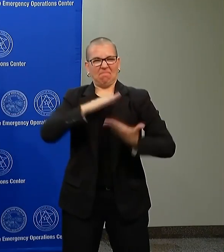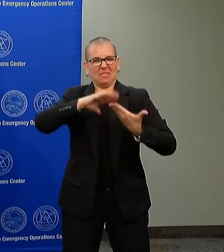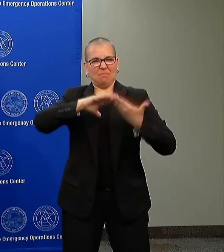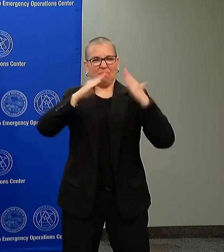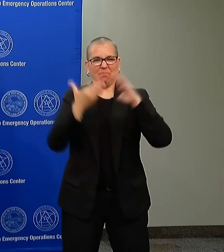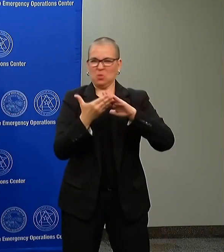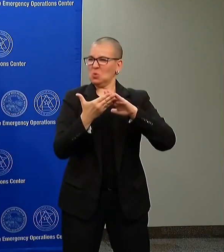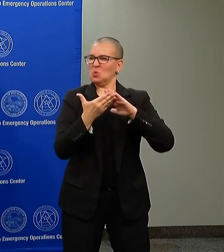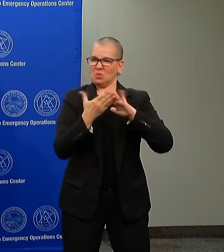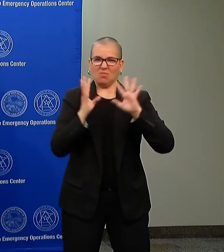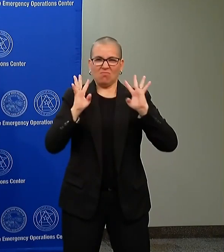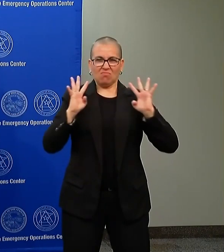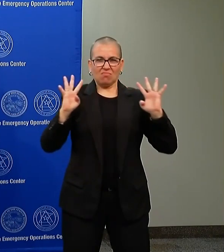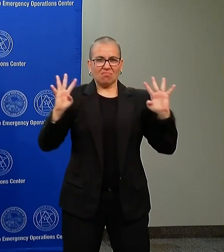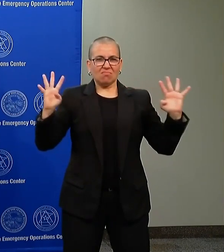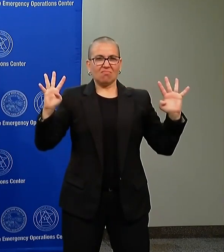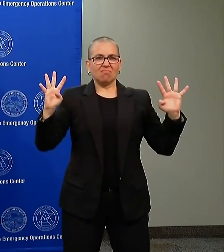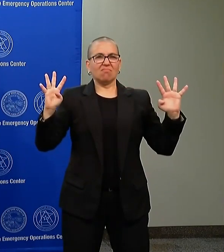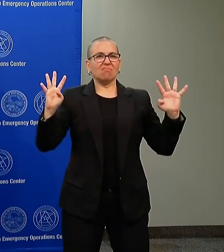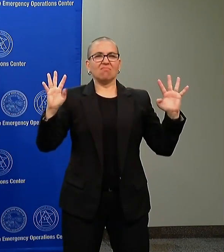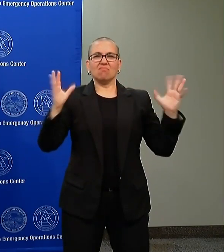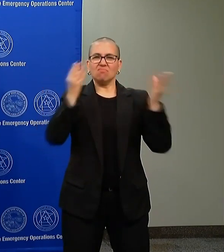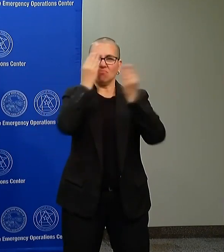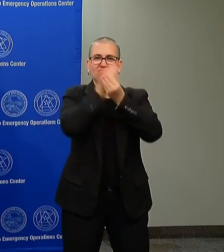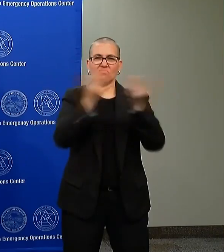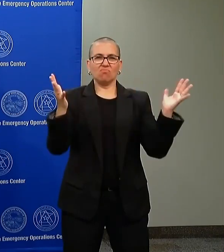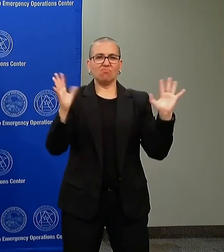we will not accept